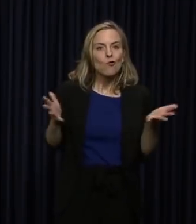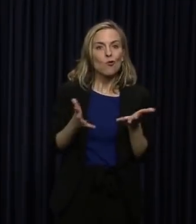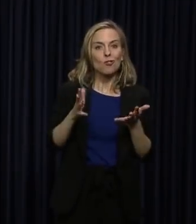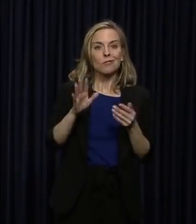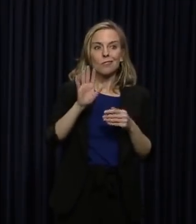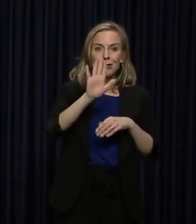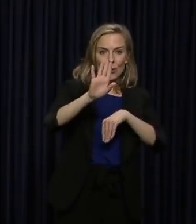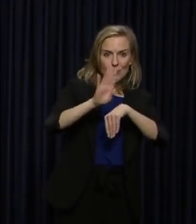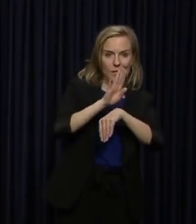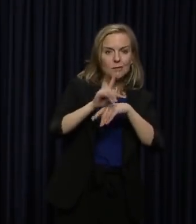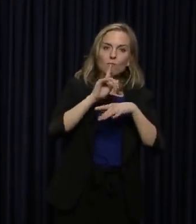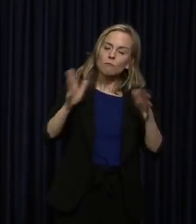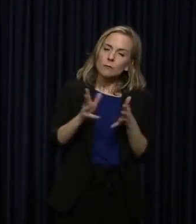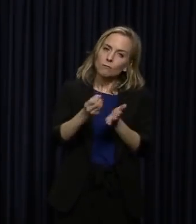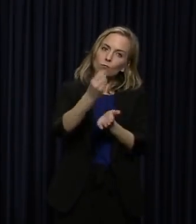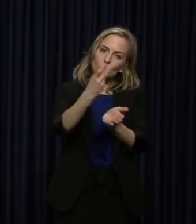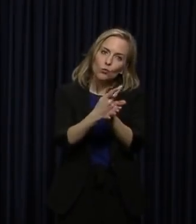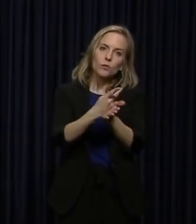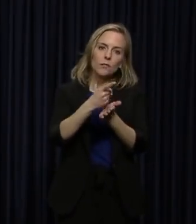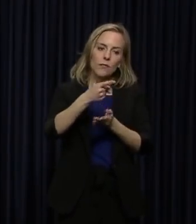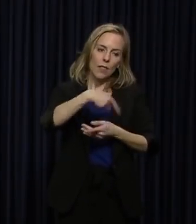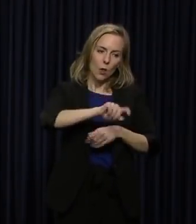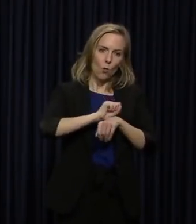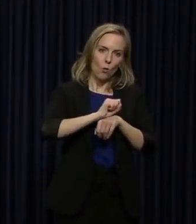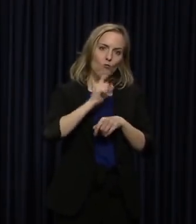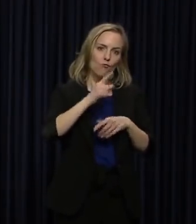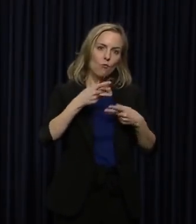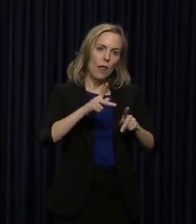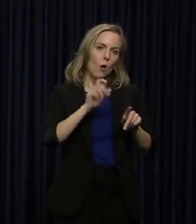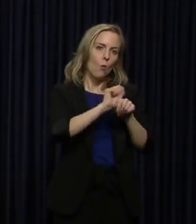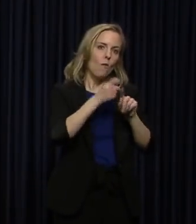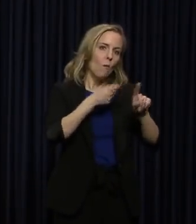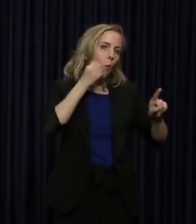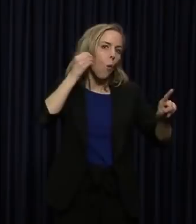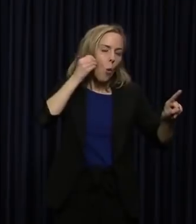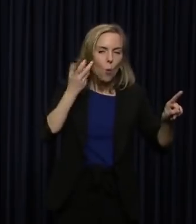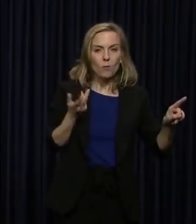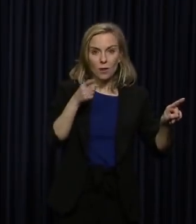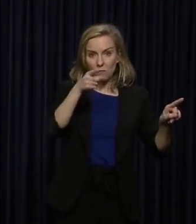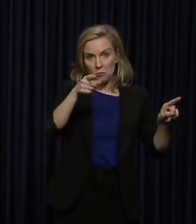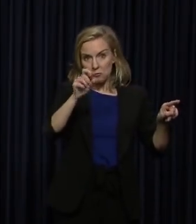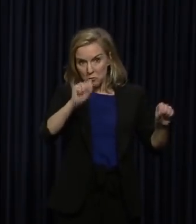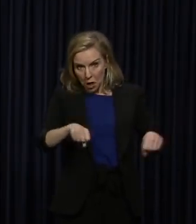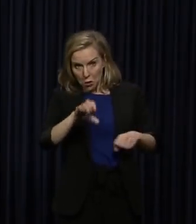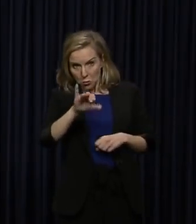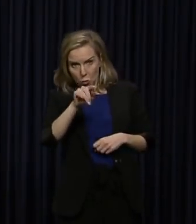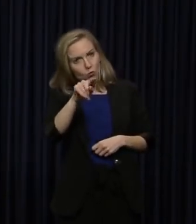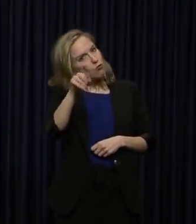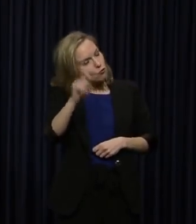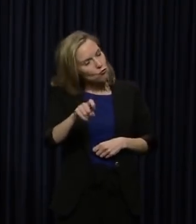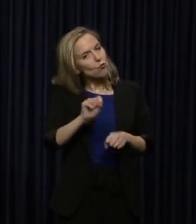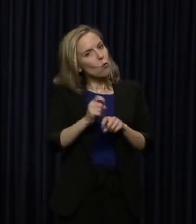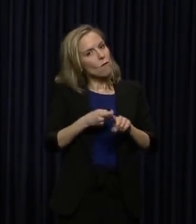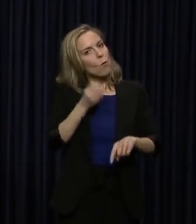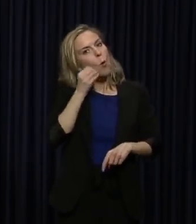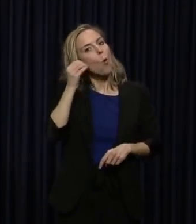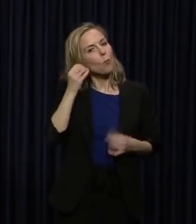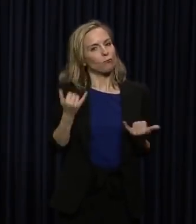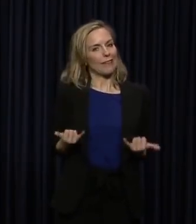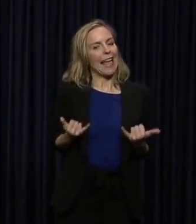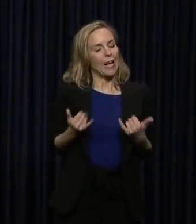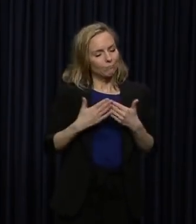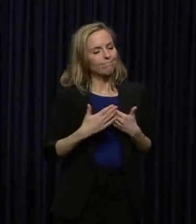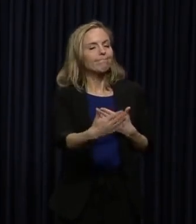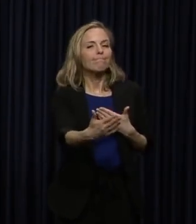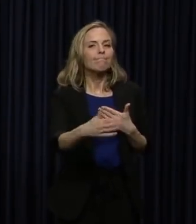employees to work from home. If that includes all your employees and you were able to do it, you should be doing it at